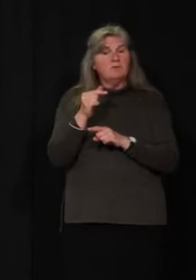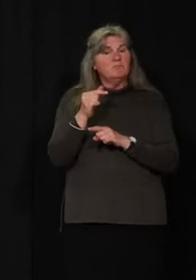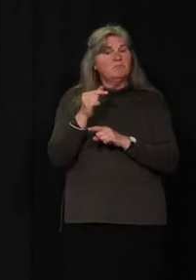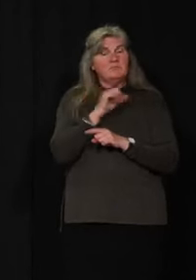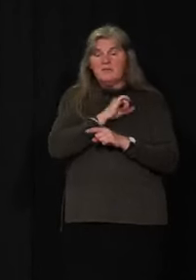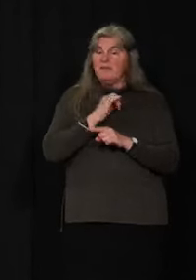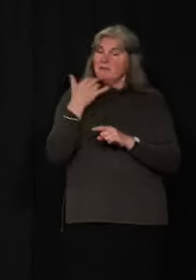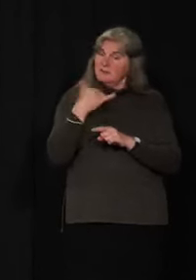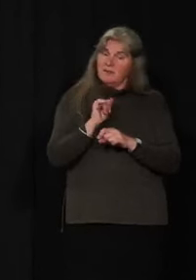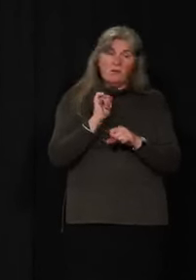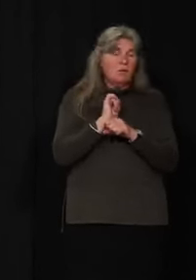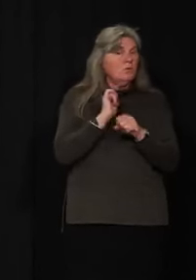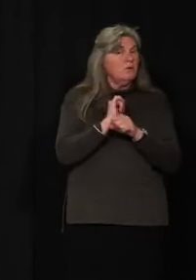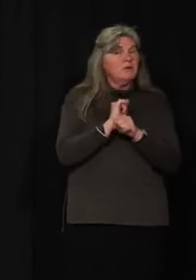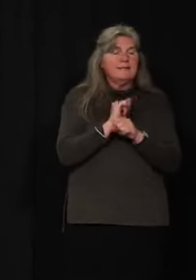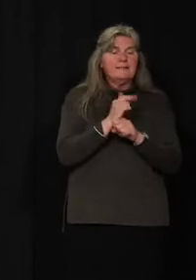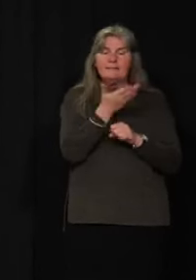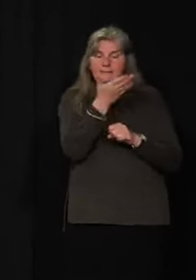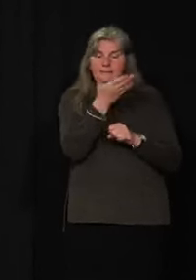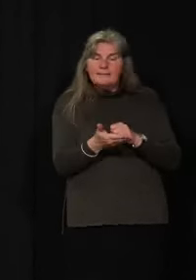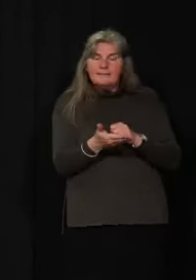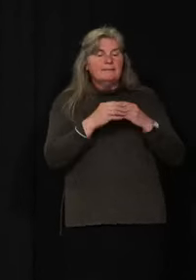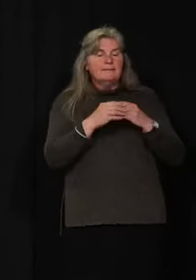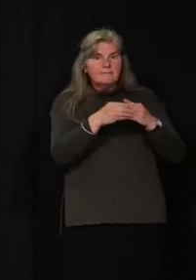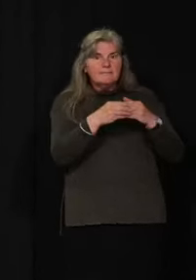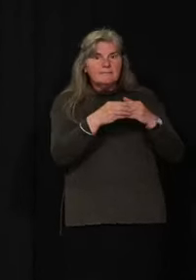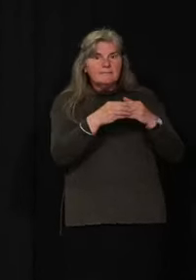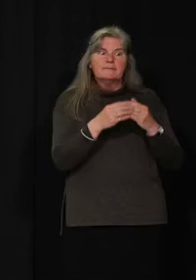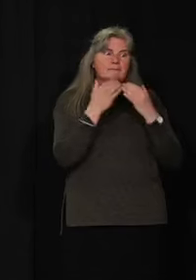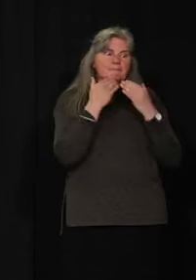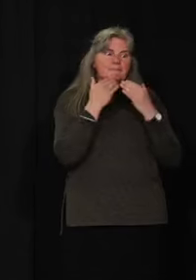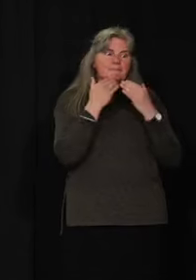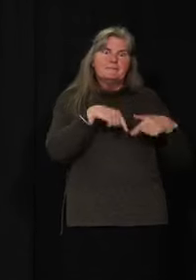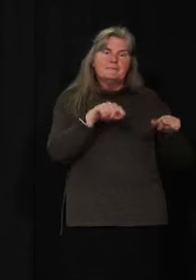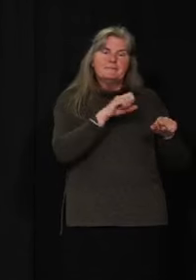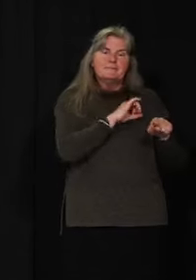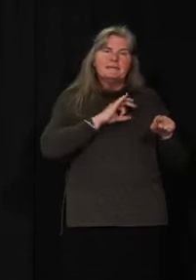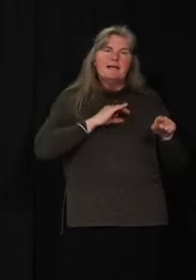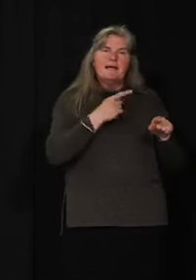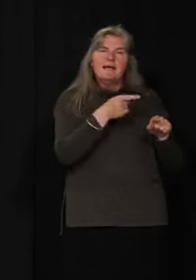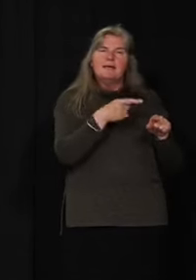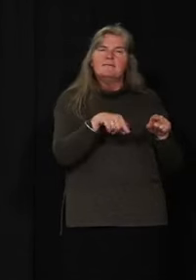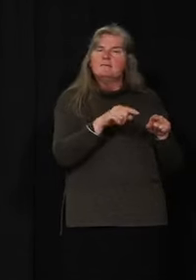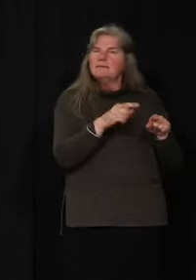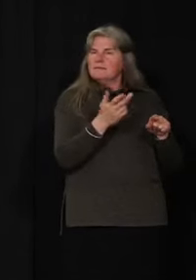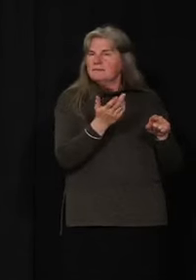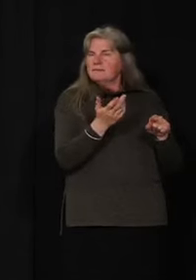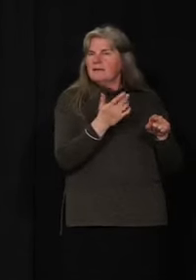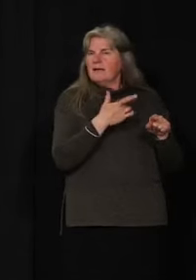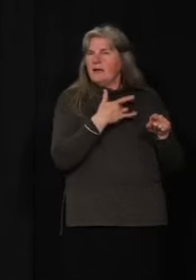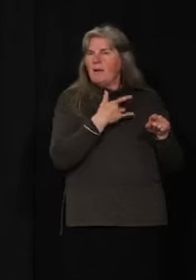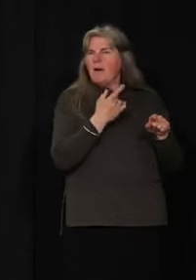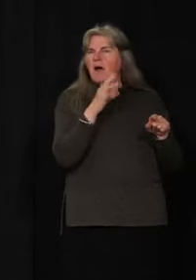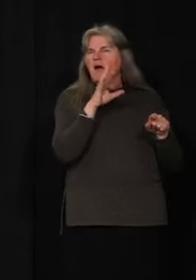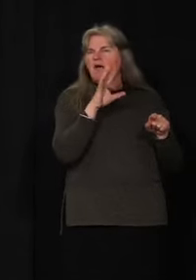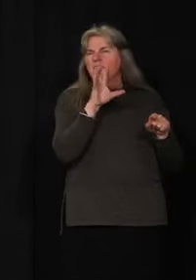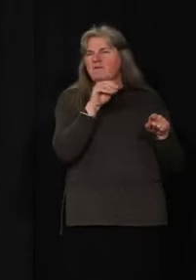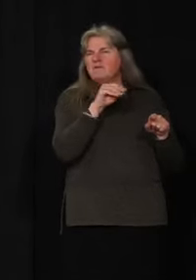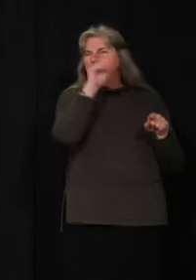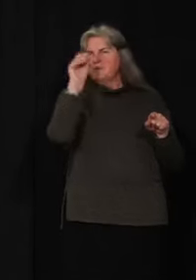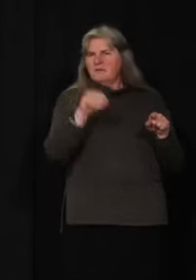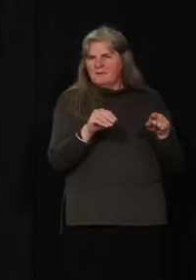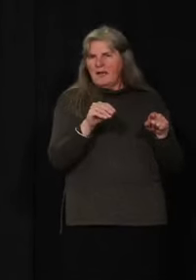they've been extremely flexible. We're very thankful for that. right now, what we see is about half of our